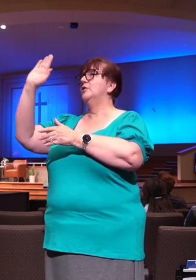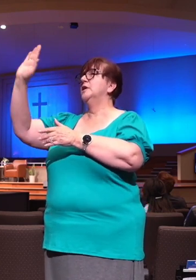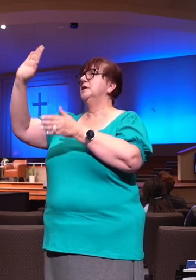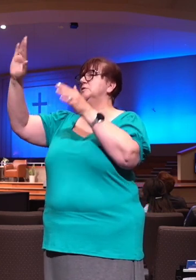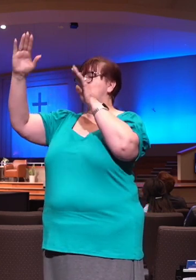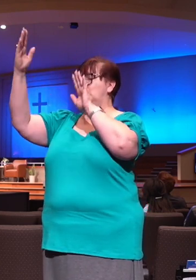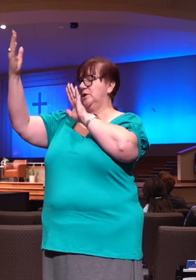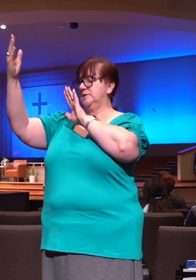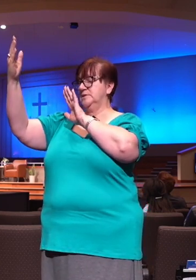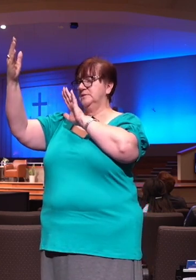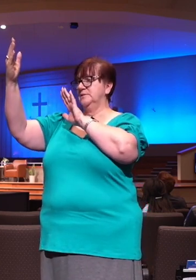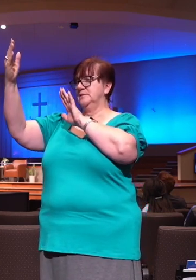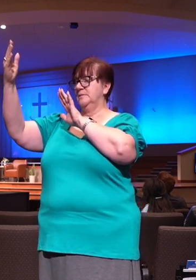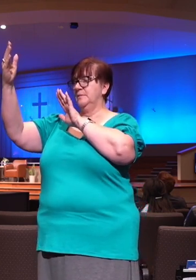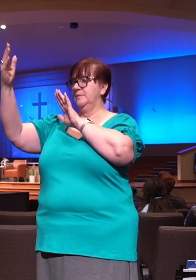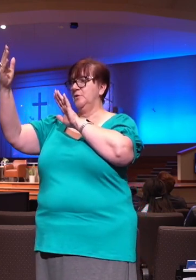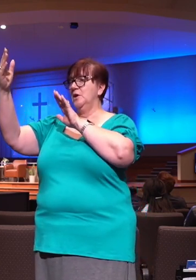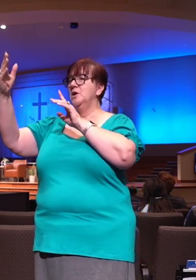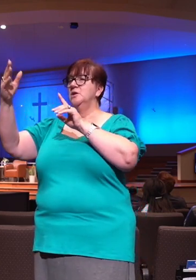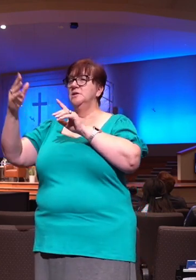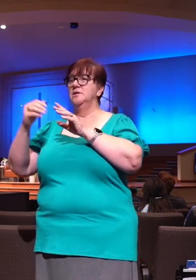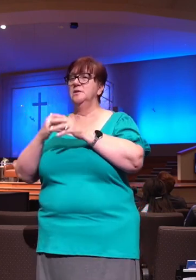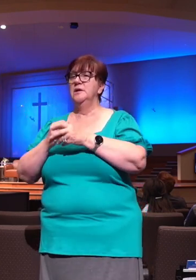ourselves. Let's bow our heads and close our eyes.